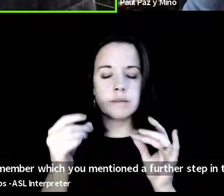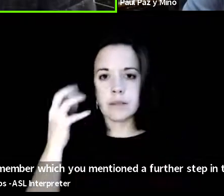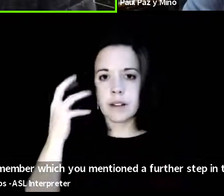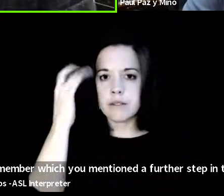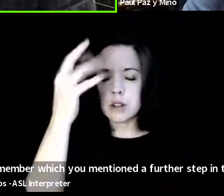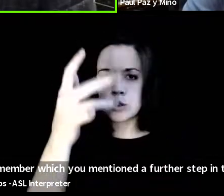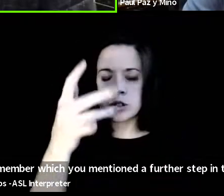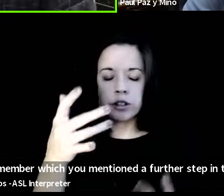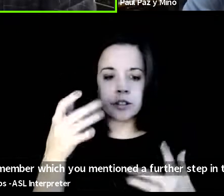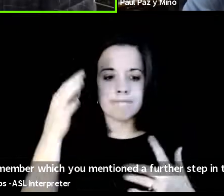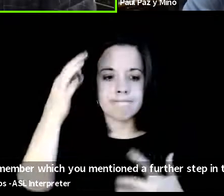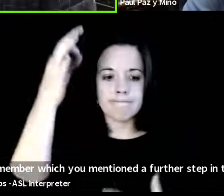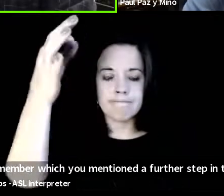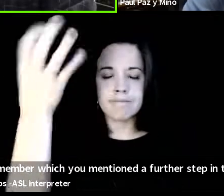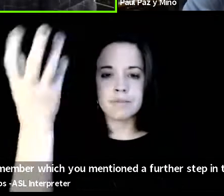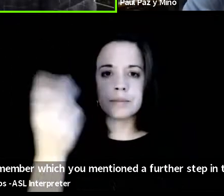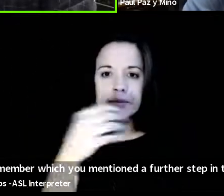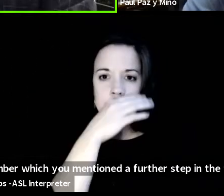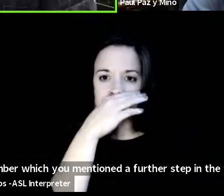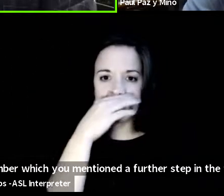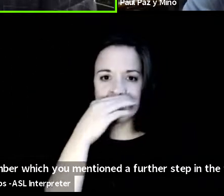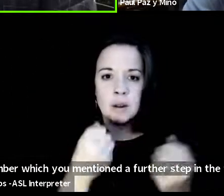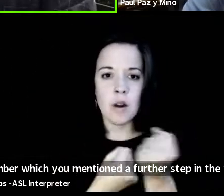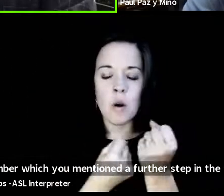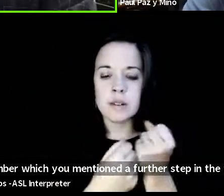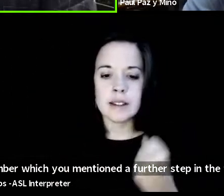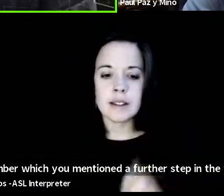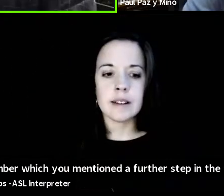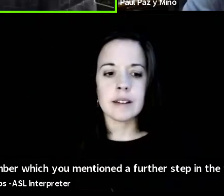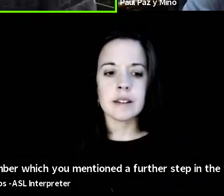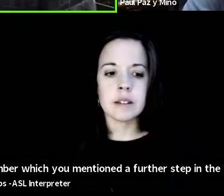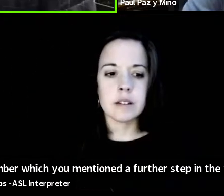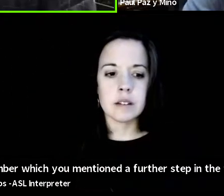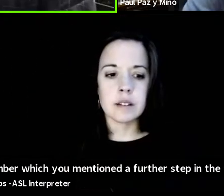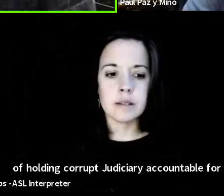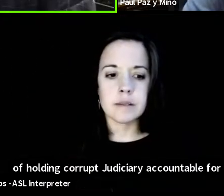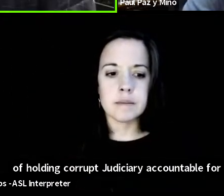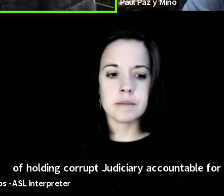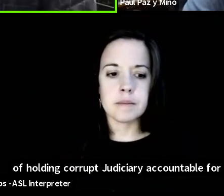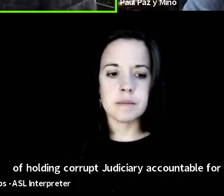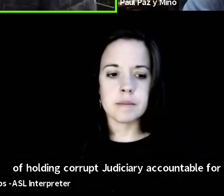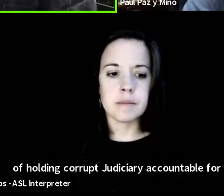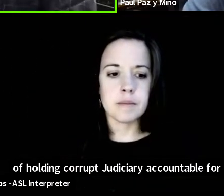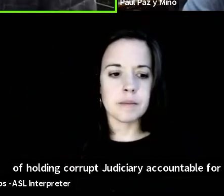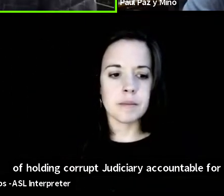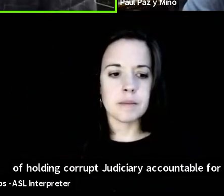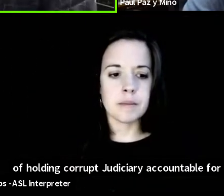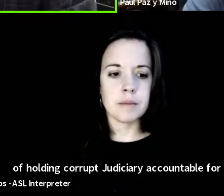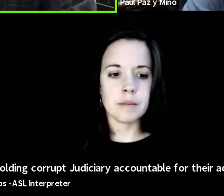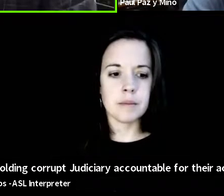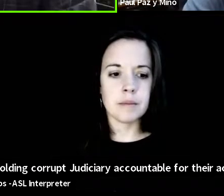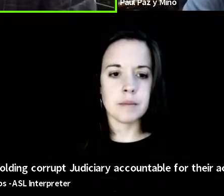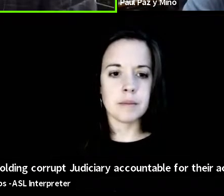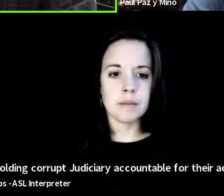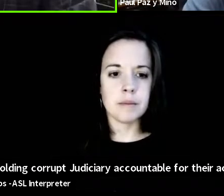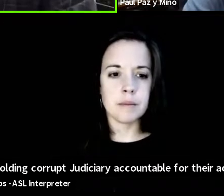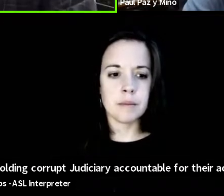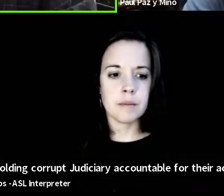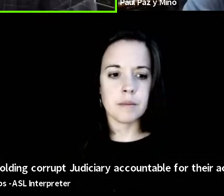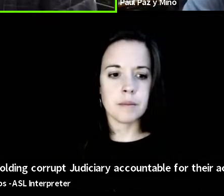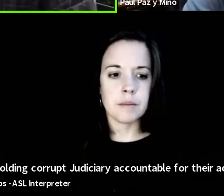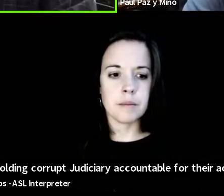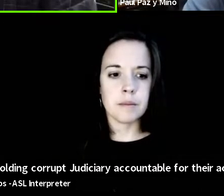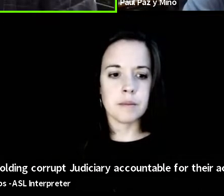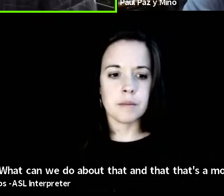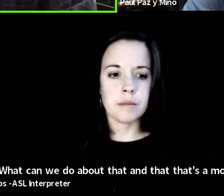holding um uh corrupt judiciary accountable uh for their actions what can we do about that